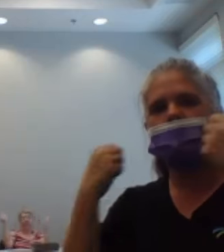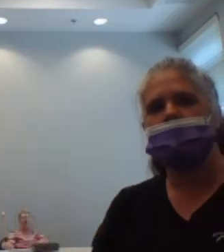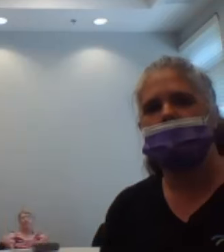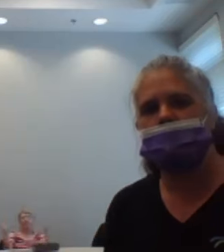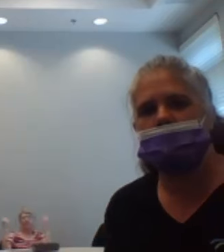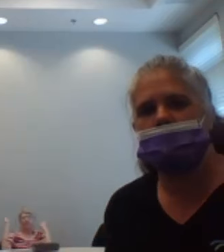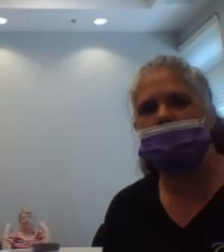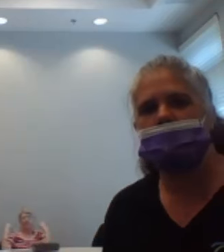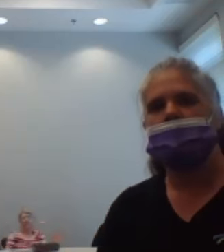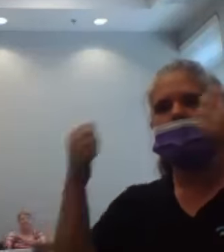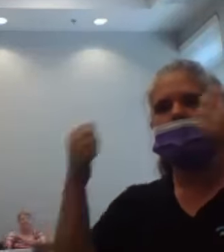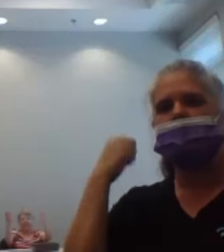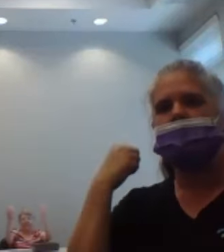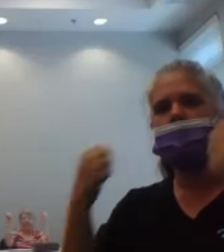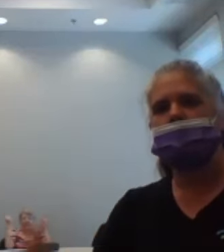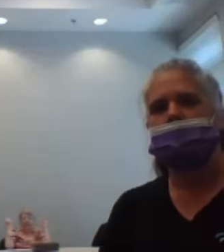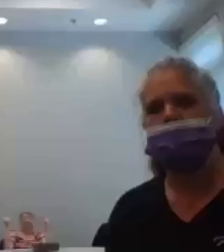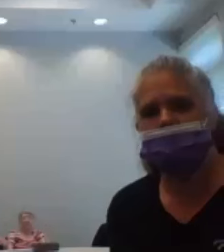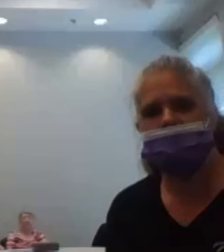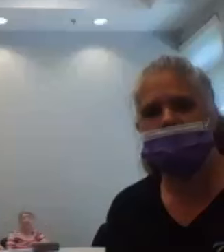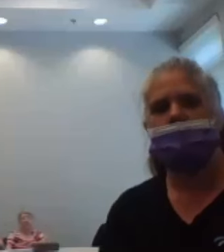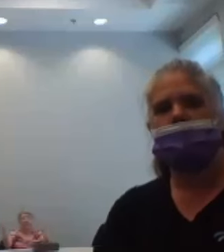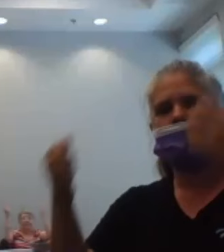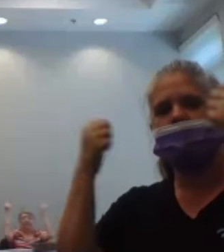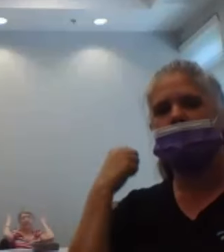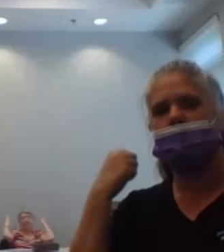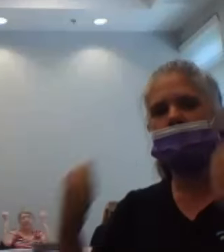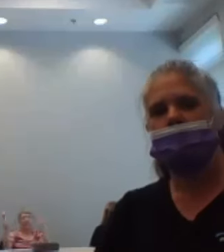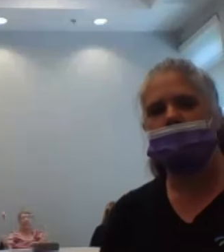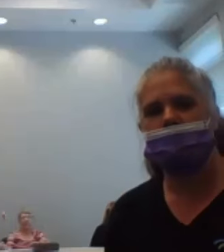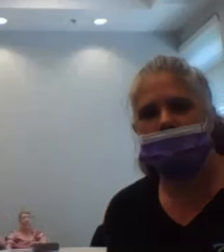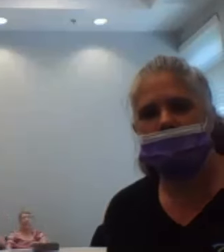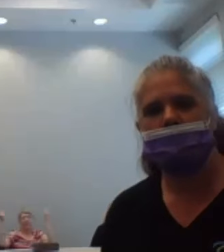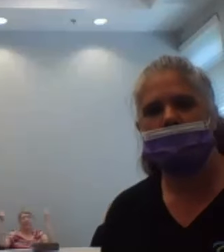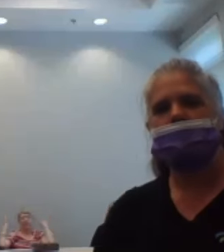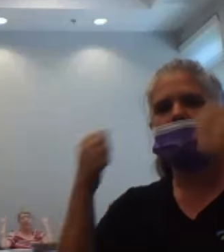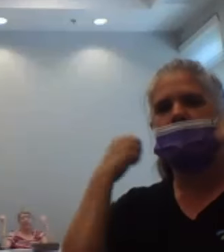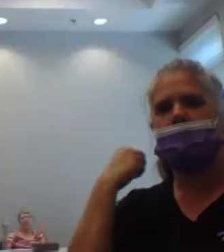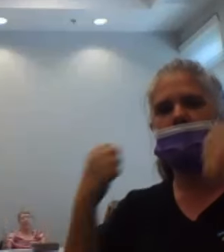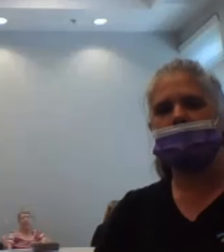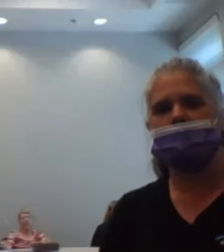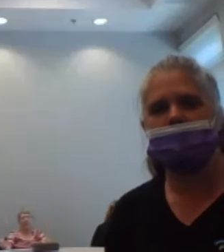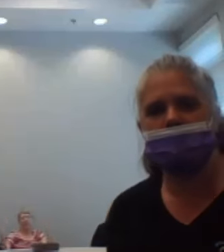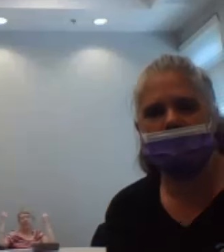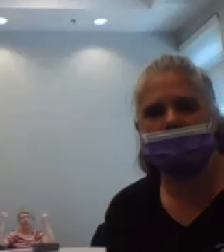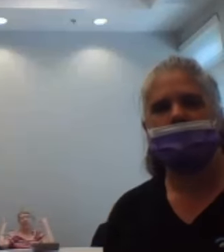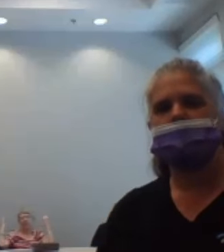3, 4, 5, 6,